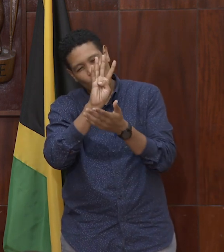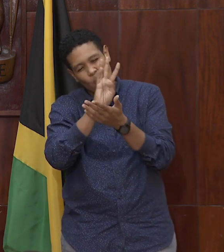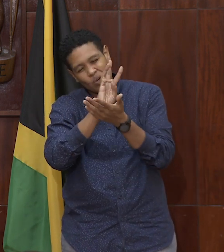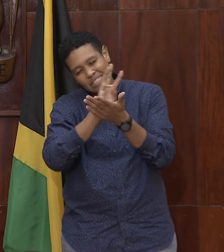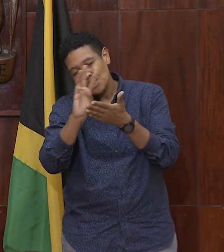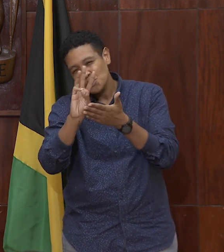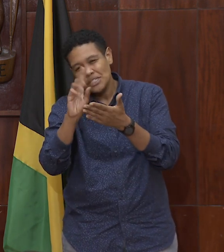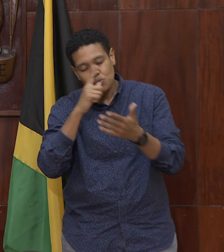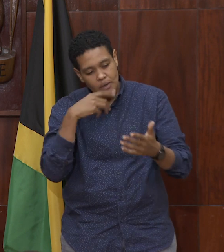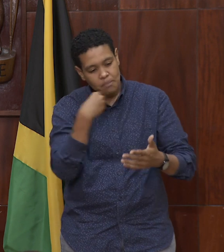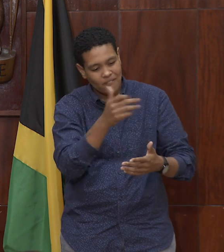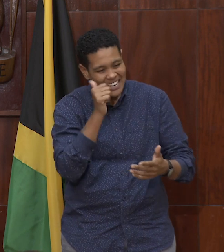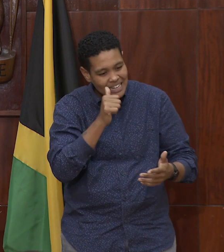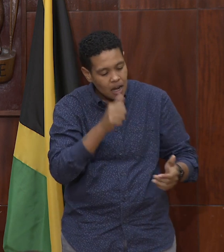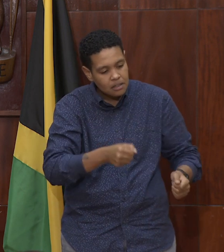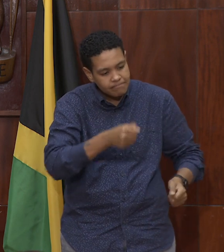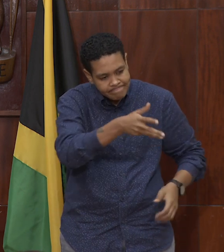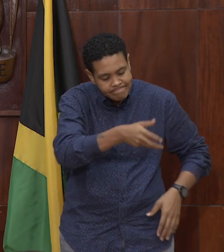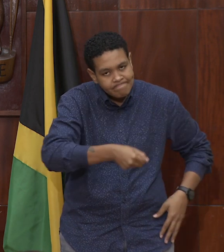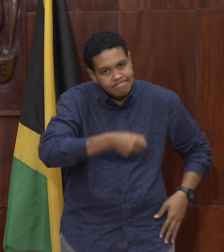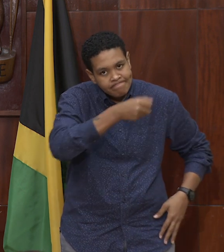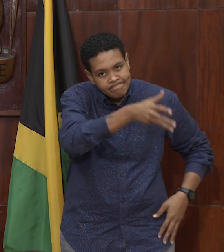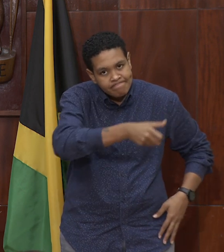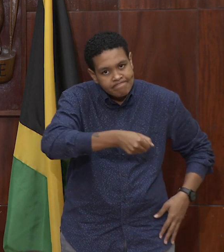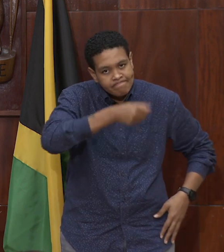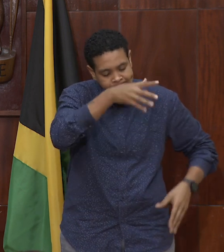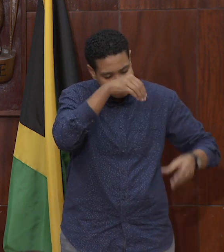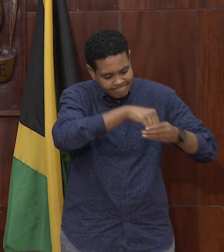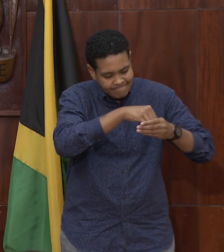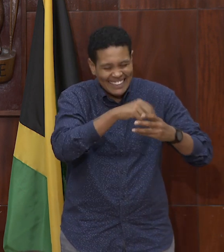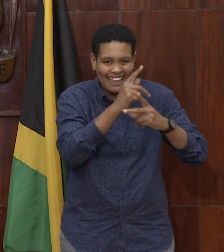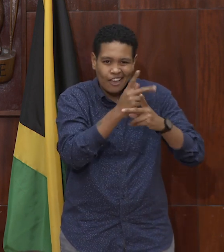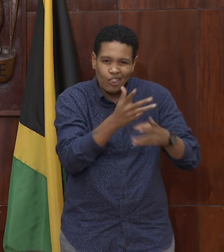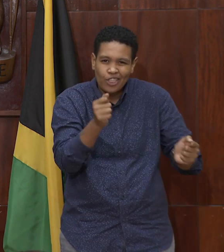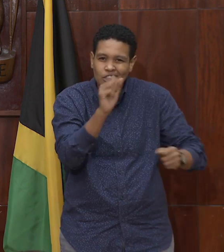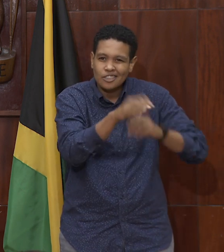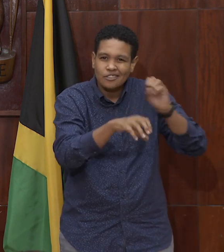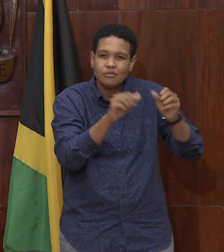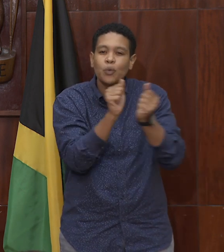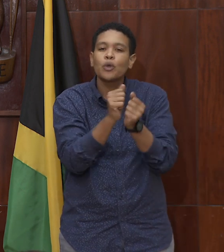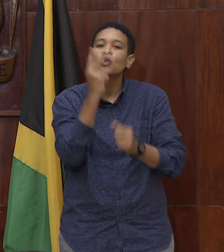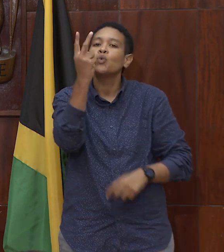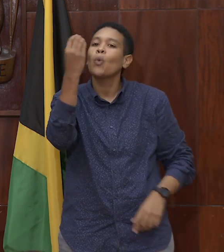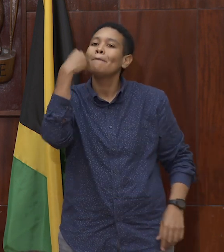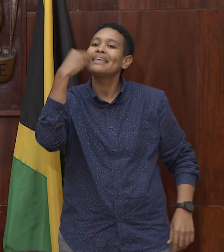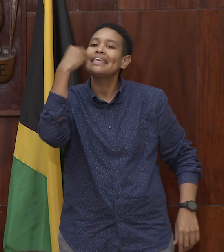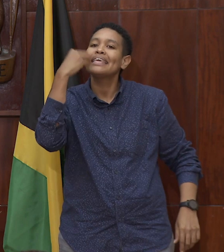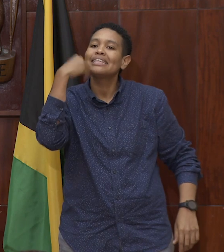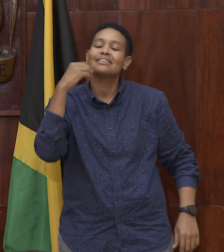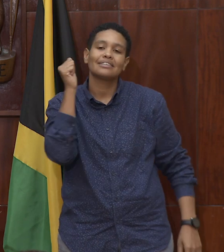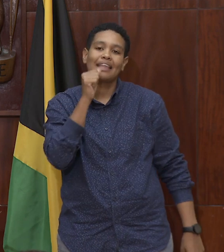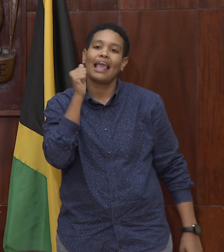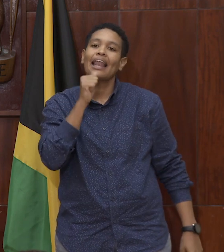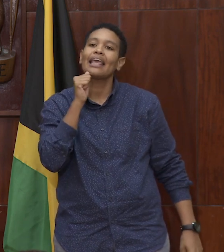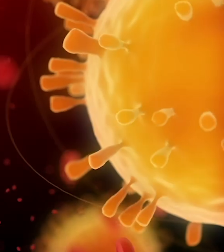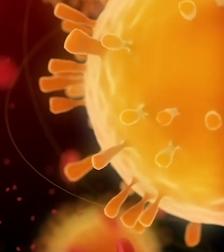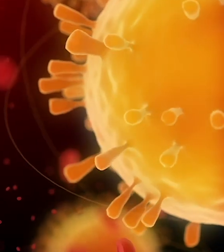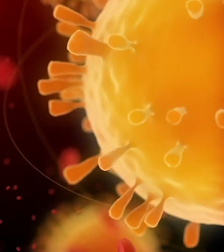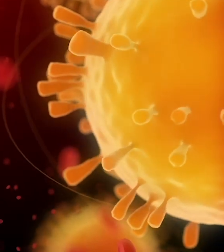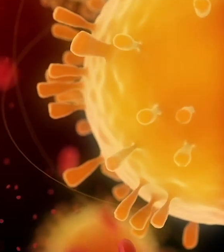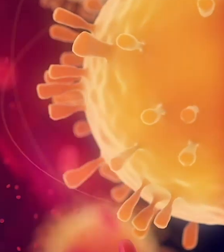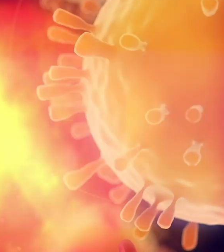daily basis a care package along with at least two meals on a daily basis.